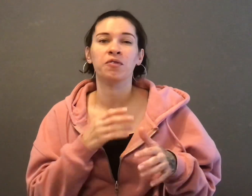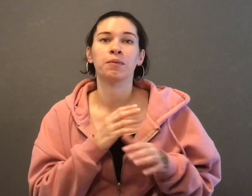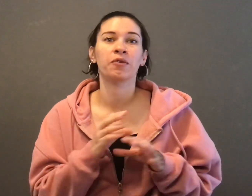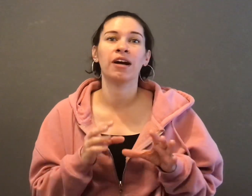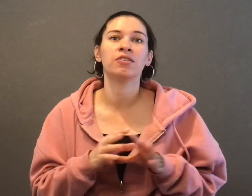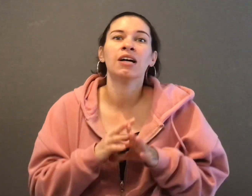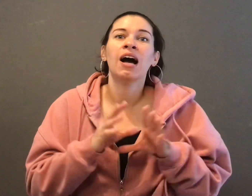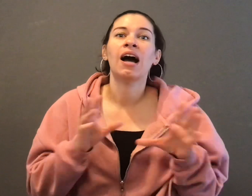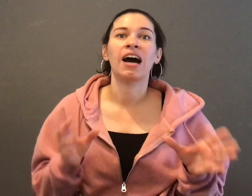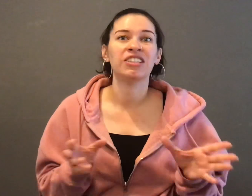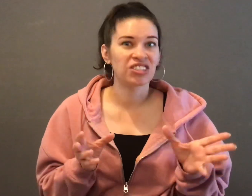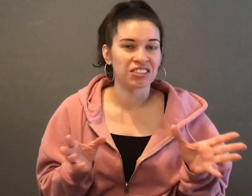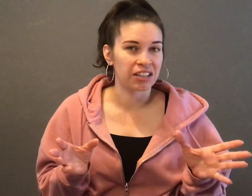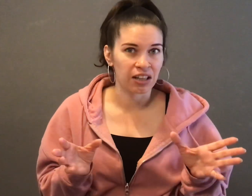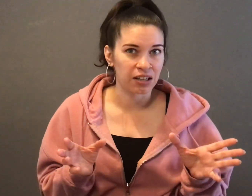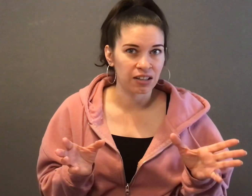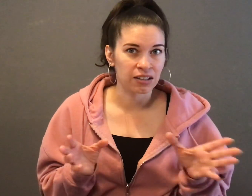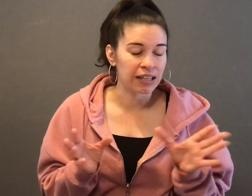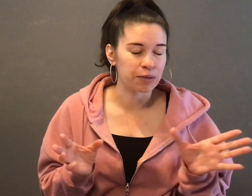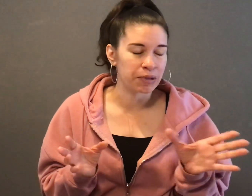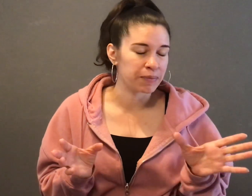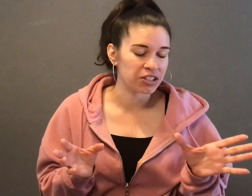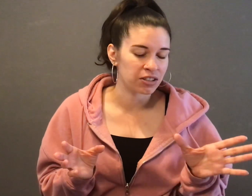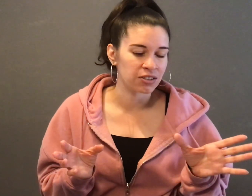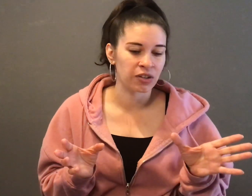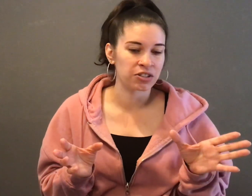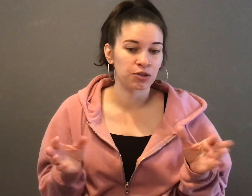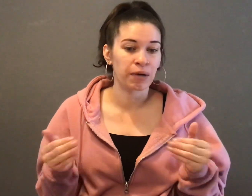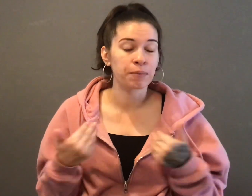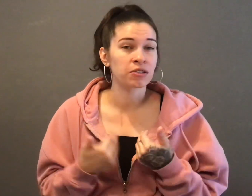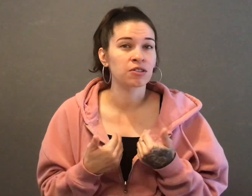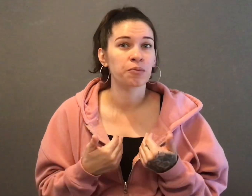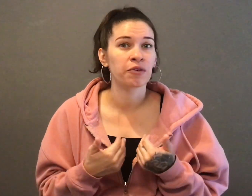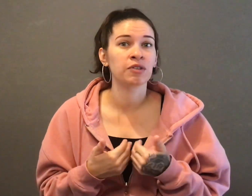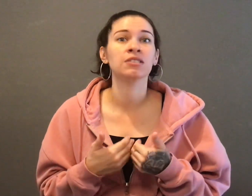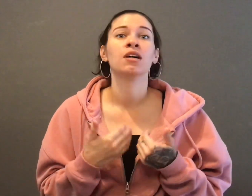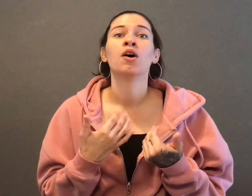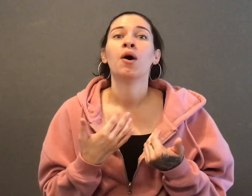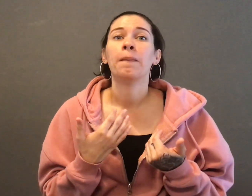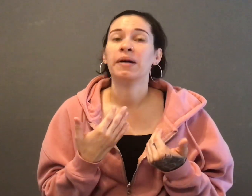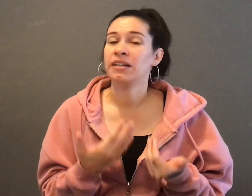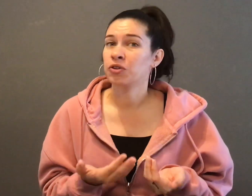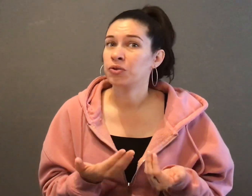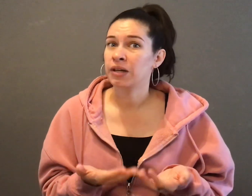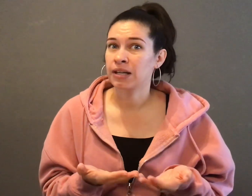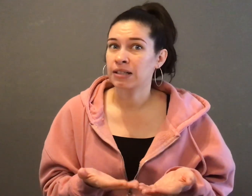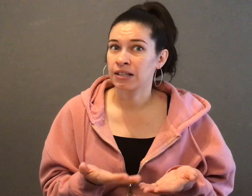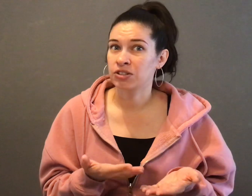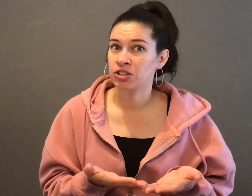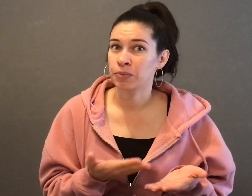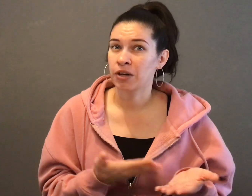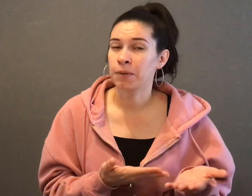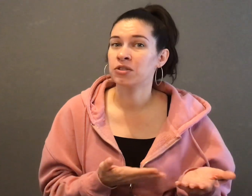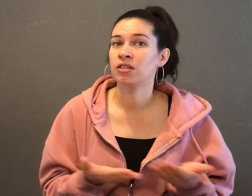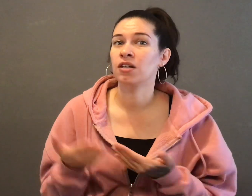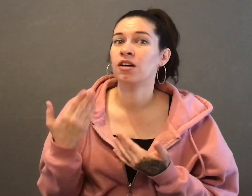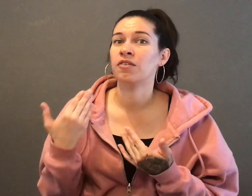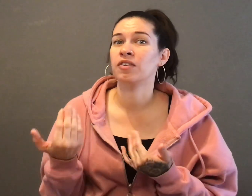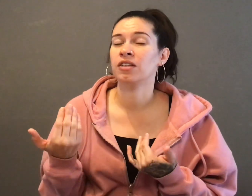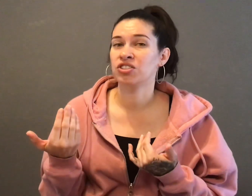move them around. I just didn't really like, like beanbag chairs. So that's just my personal preference, but I know you can get a cheaper option of this